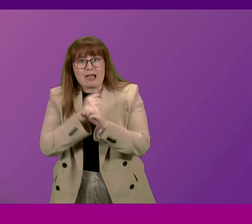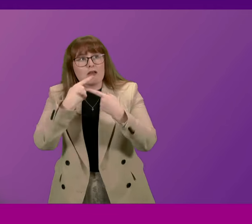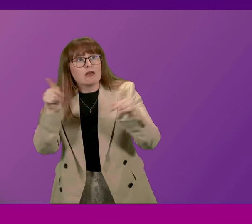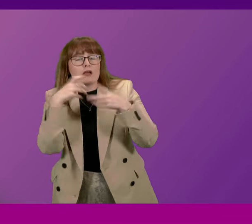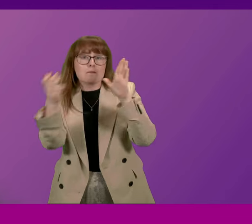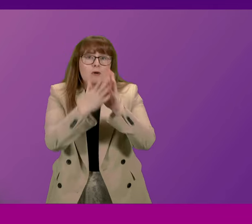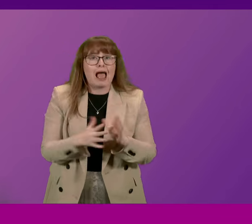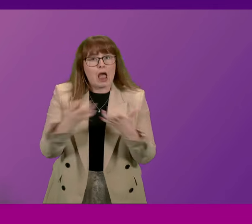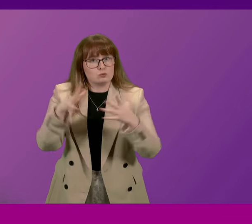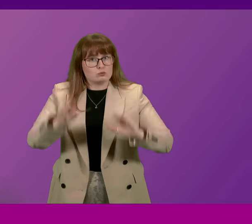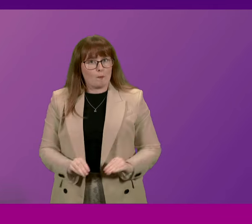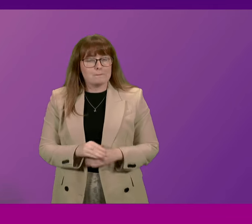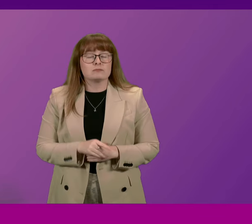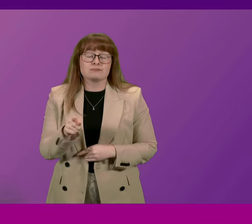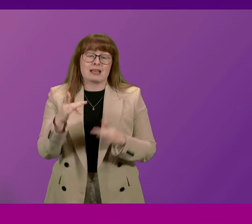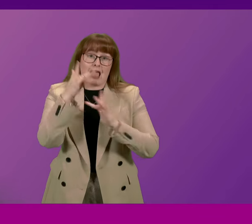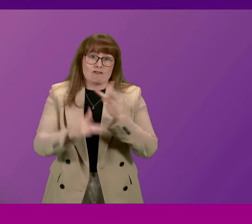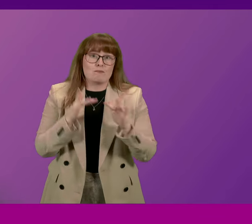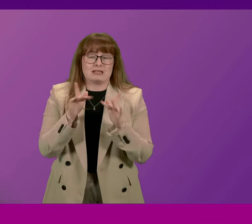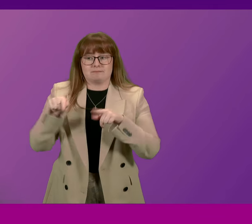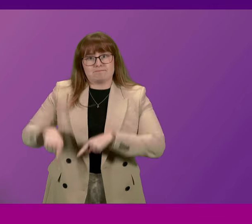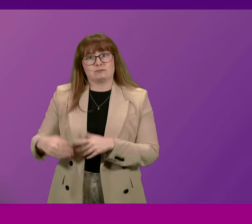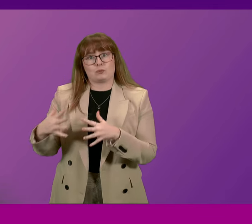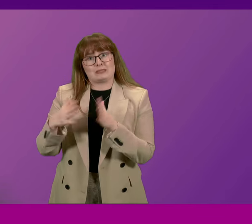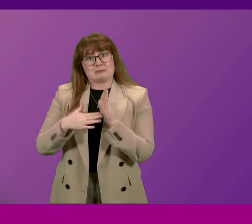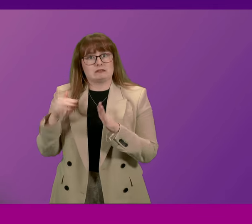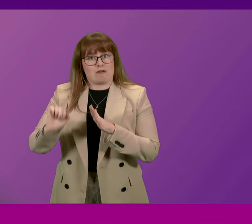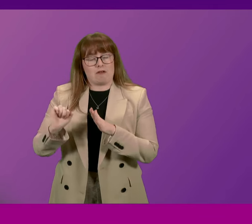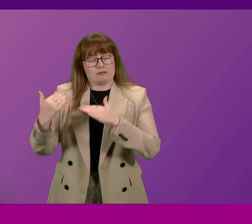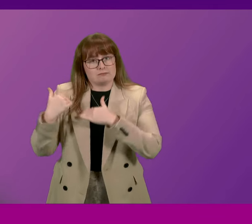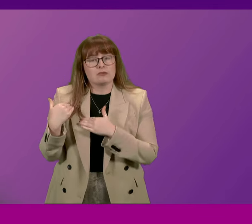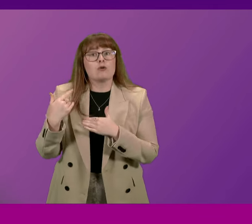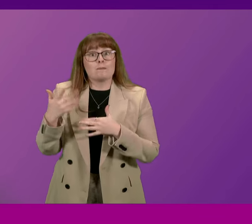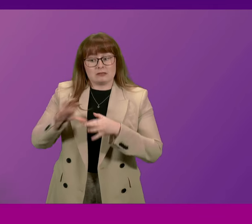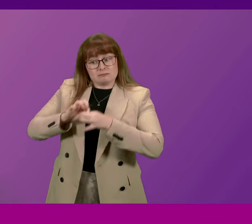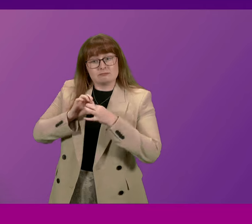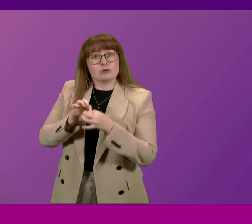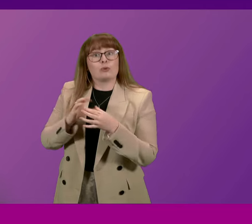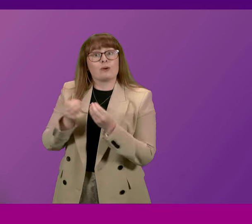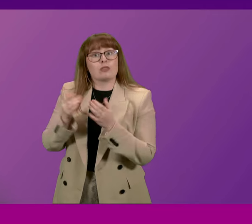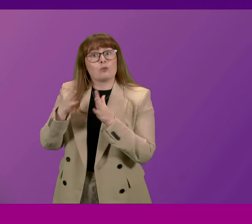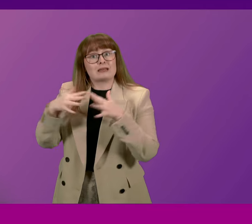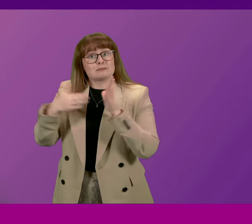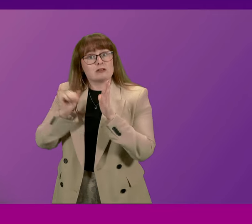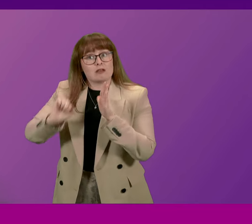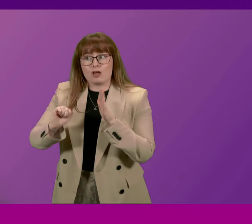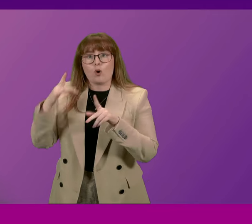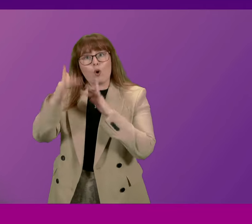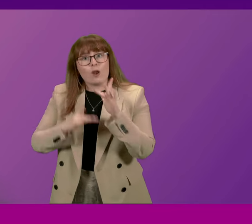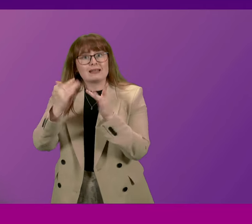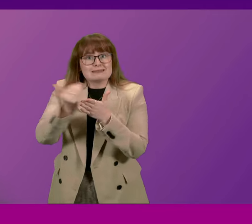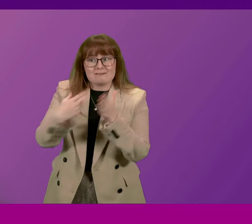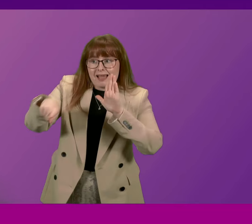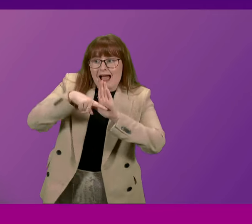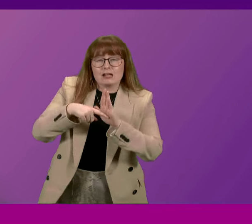While regulation of the internet remains a reserved matter, we have also successfully engaged with the UK Government on its Online Safety Act to strengthen